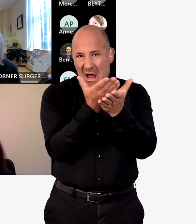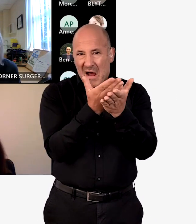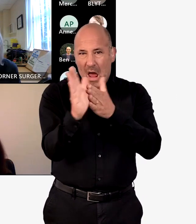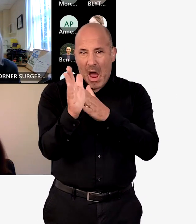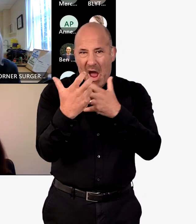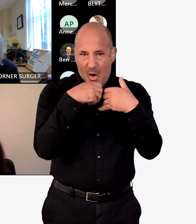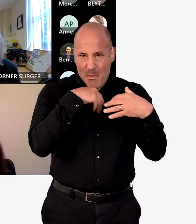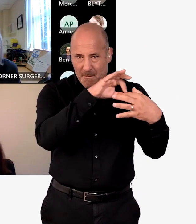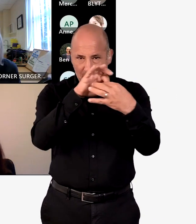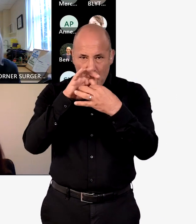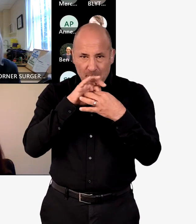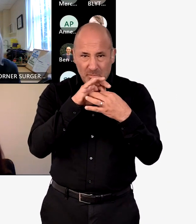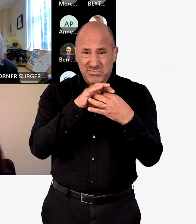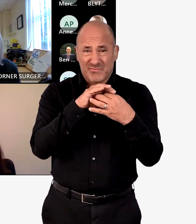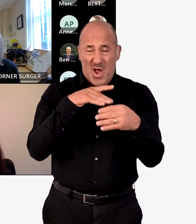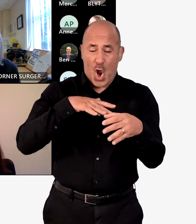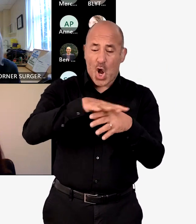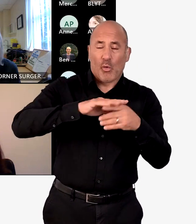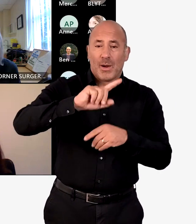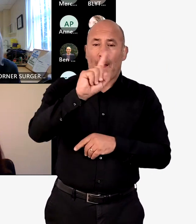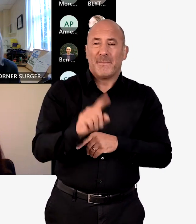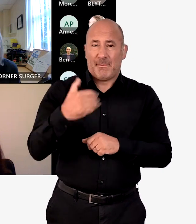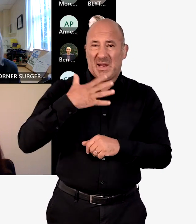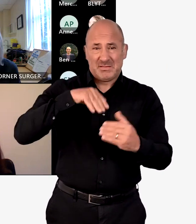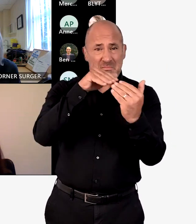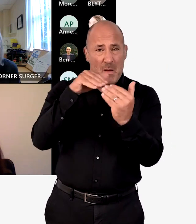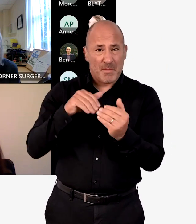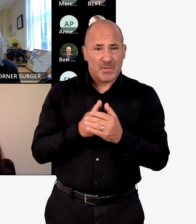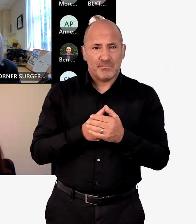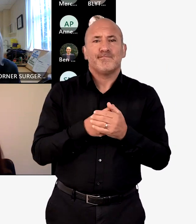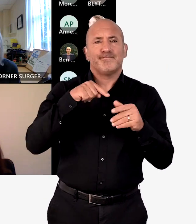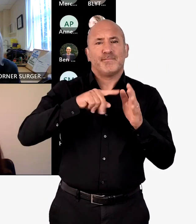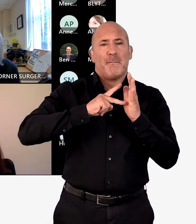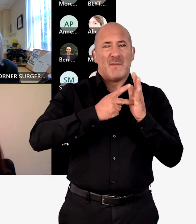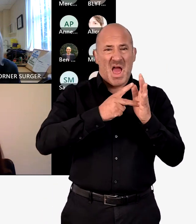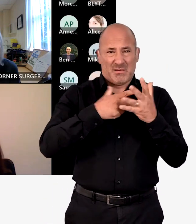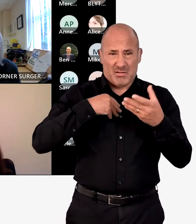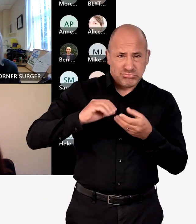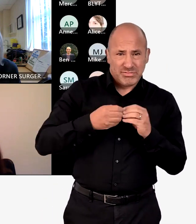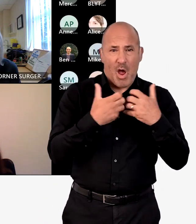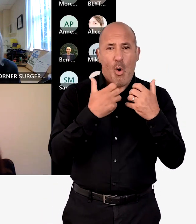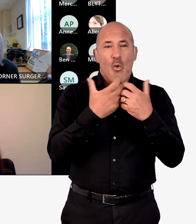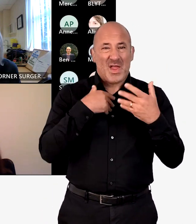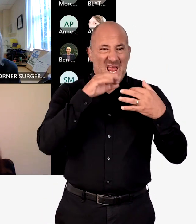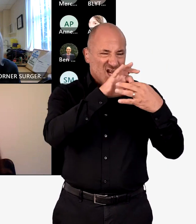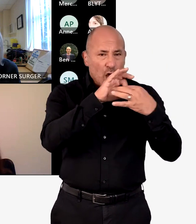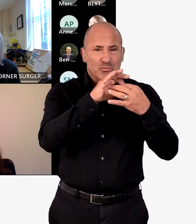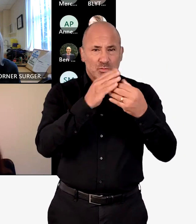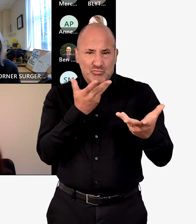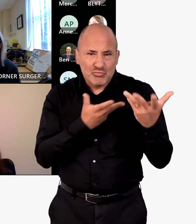be really clear how we work together to meet the needs of local people. The joint forward plan has been developed through a process of engagement and collaboration.